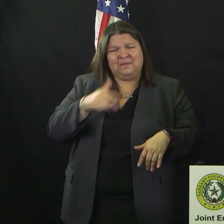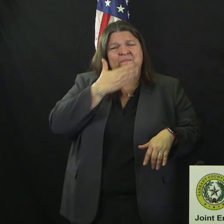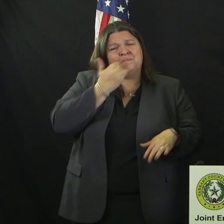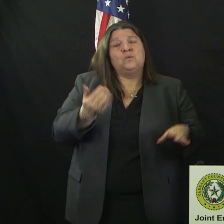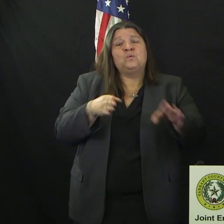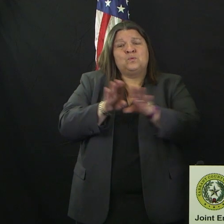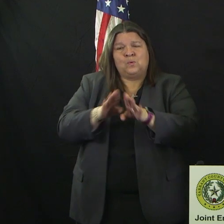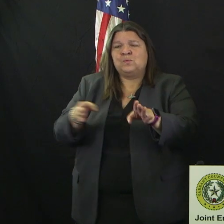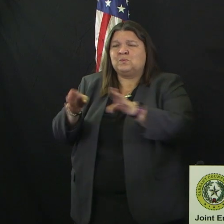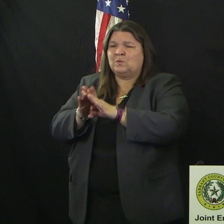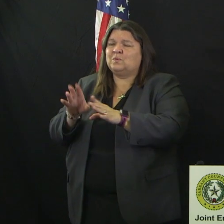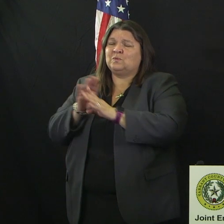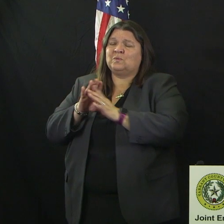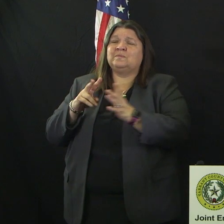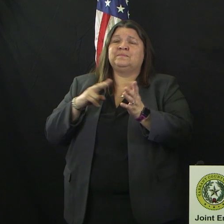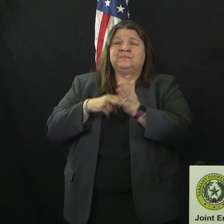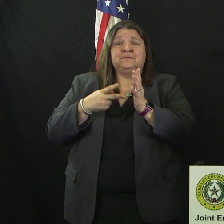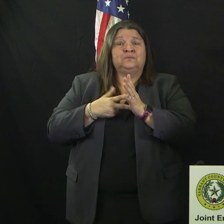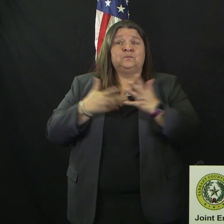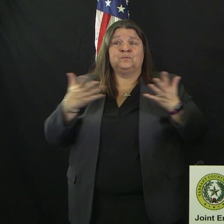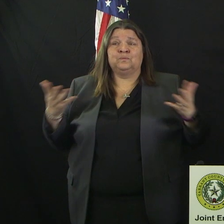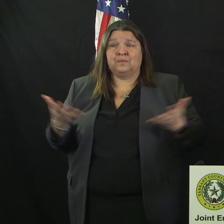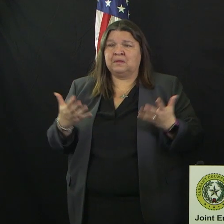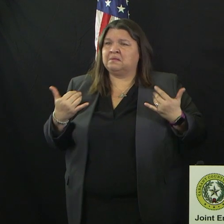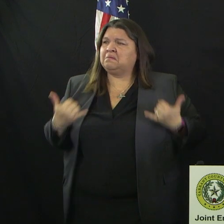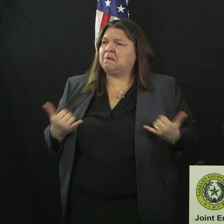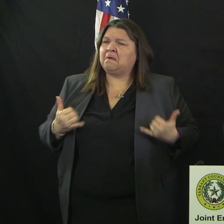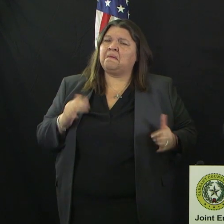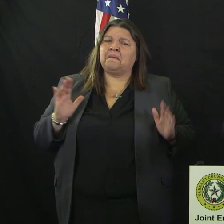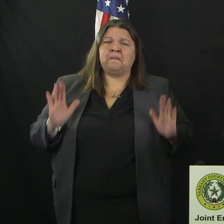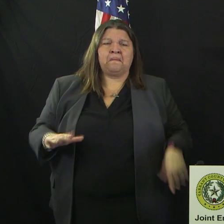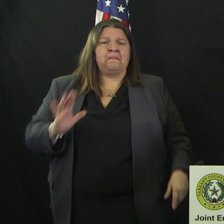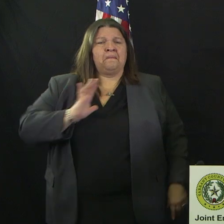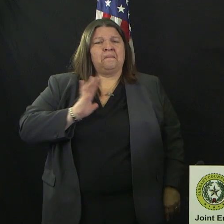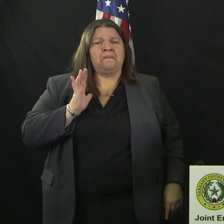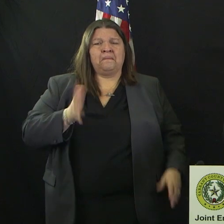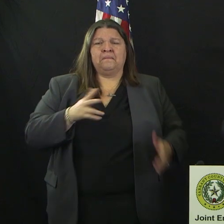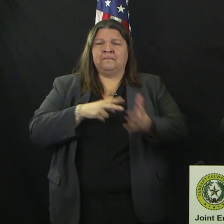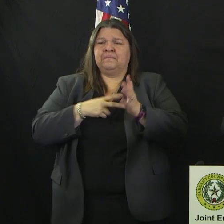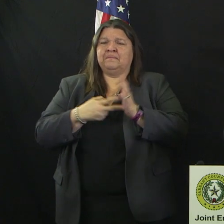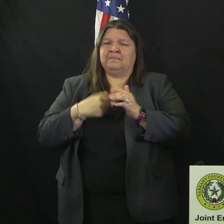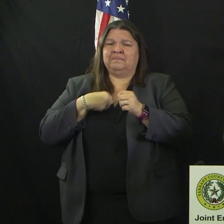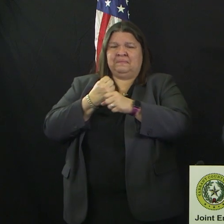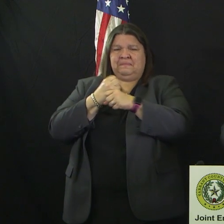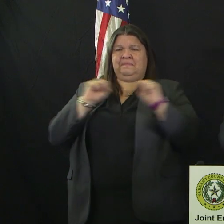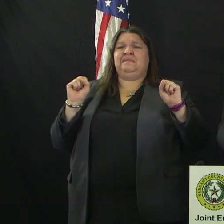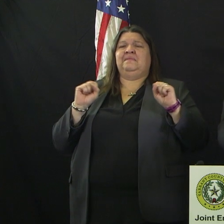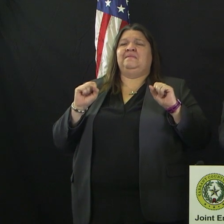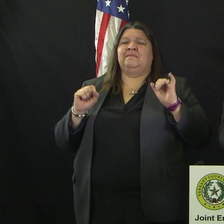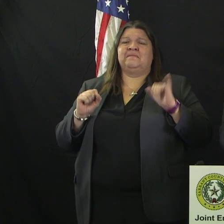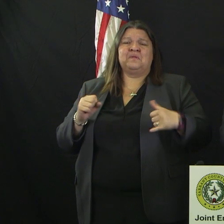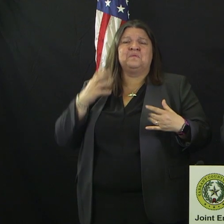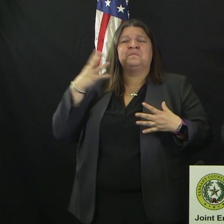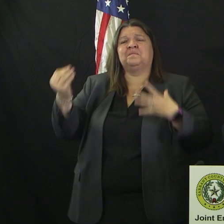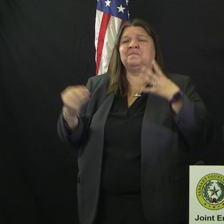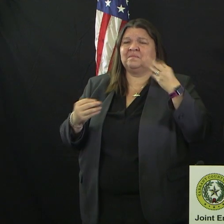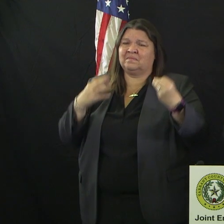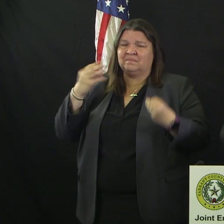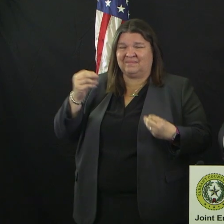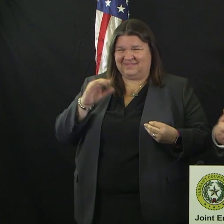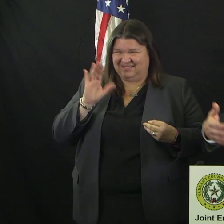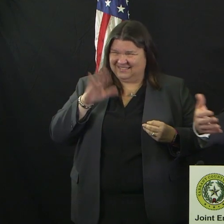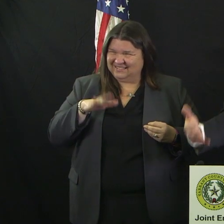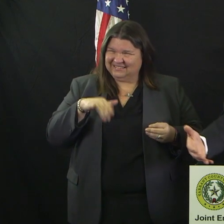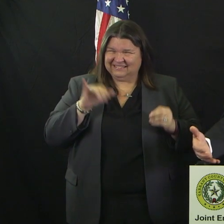gather and socialize at other areas in the city. That no matter where you go, no matter what you do, you have to maintain